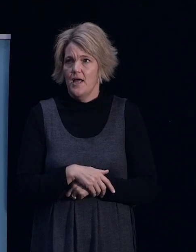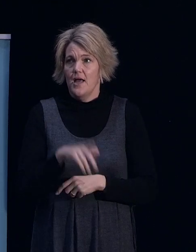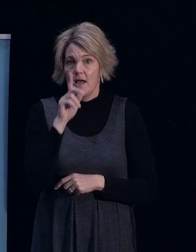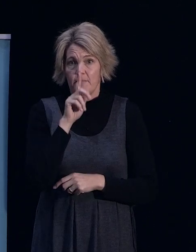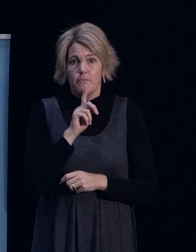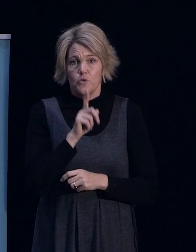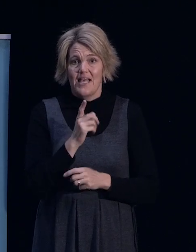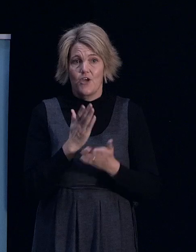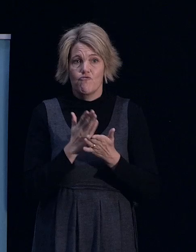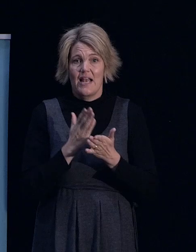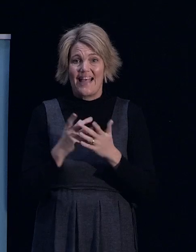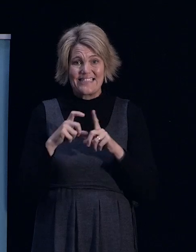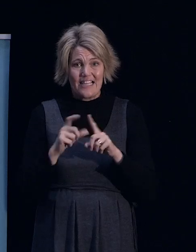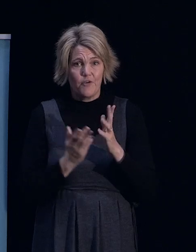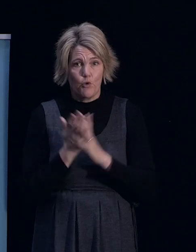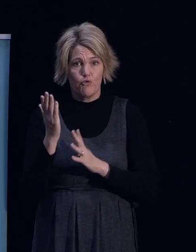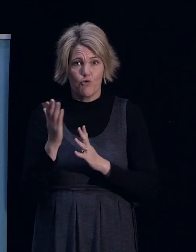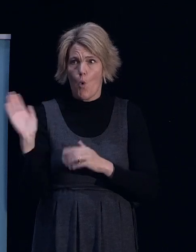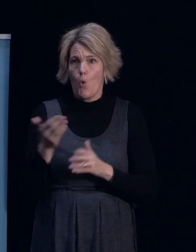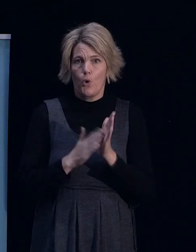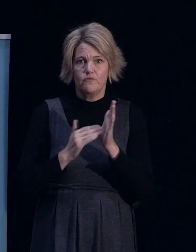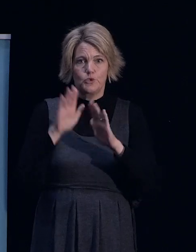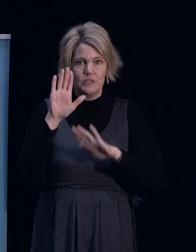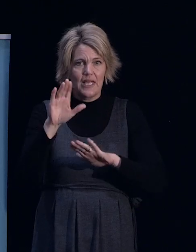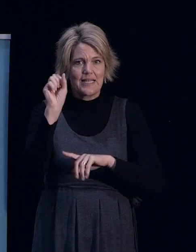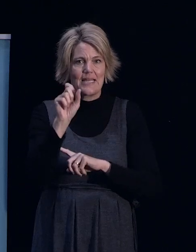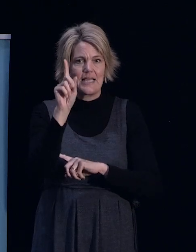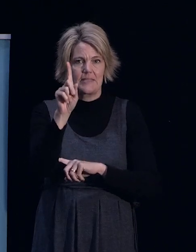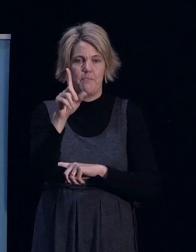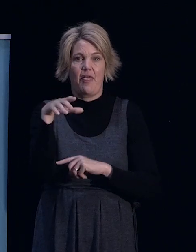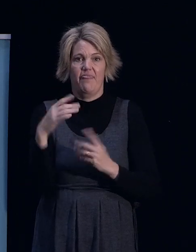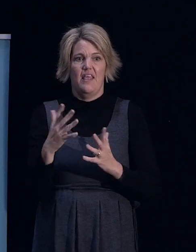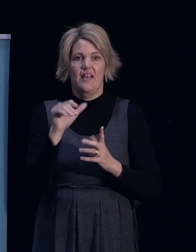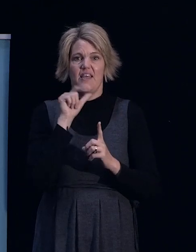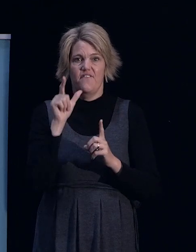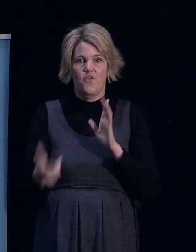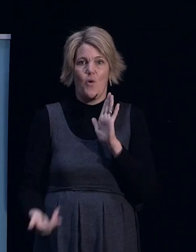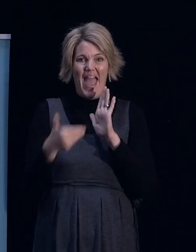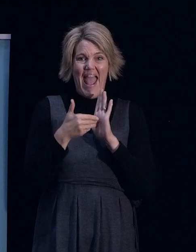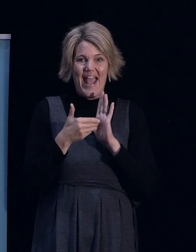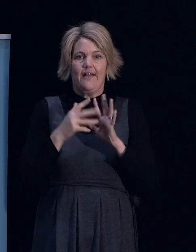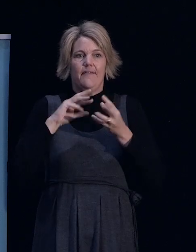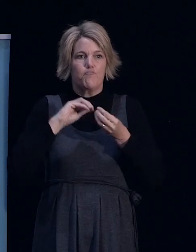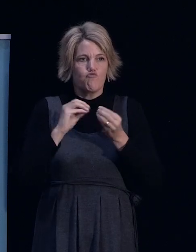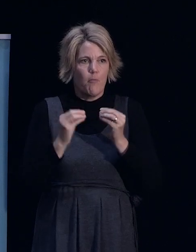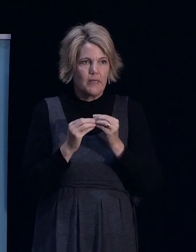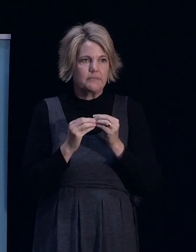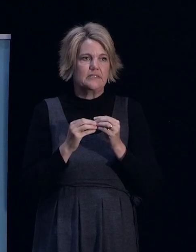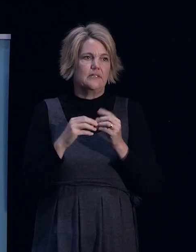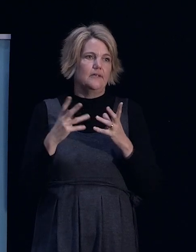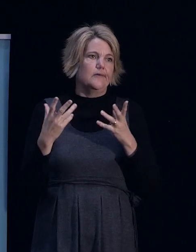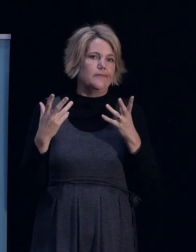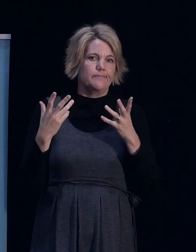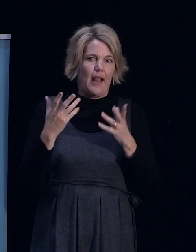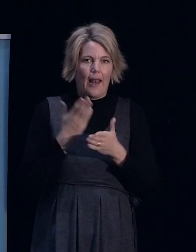Zealand but you add on top of that the frustrations and challenges of just living in Christchurch, dealing with